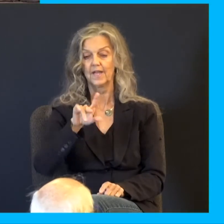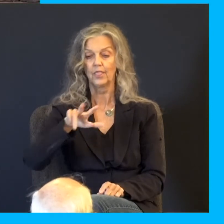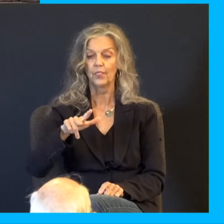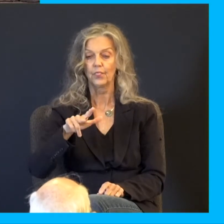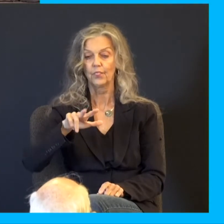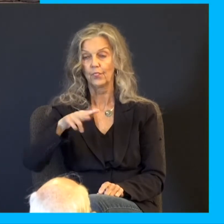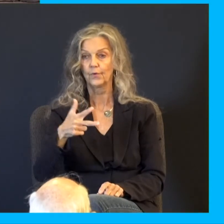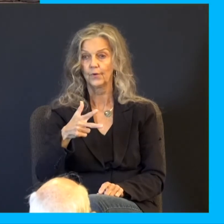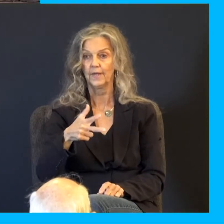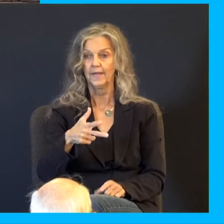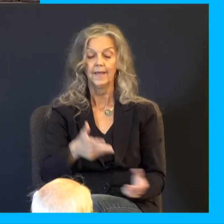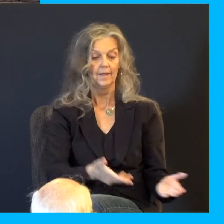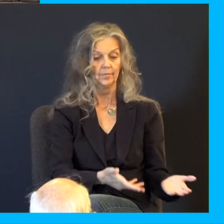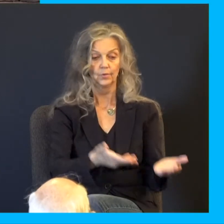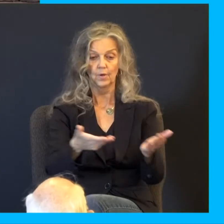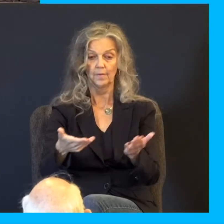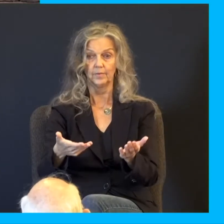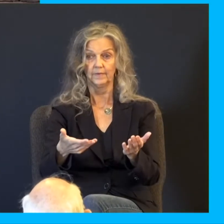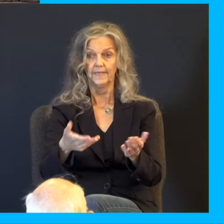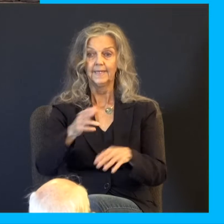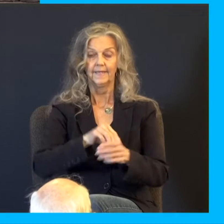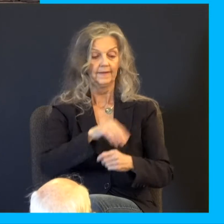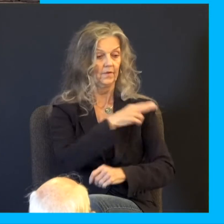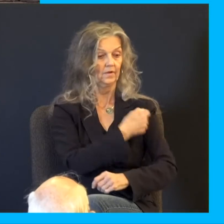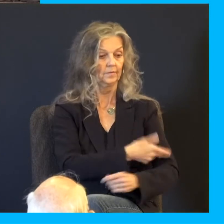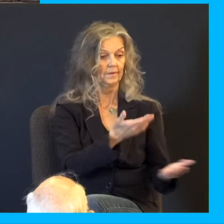up off of the gurney and hand her into the arms of the surgical team,